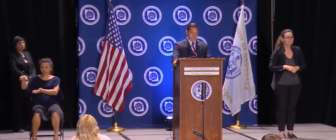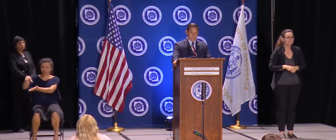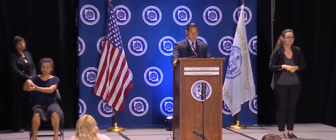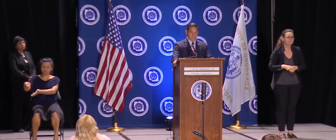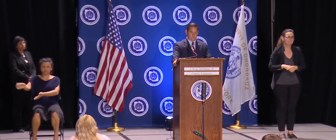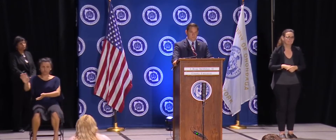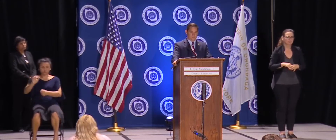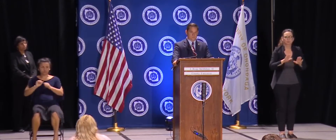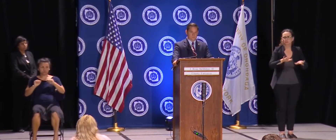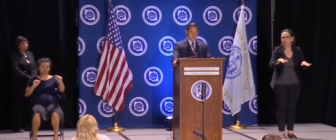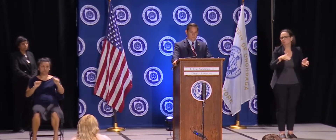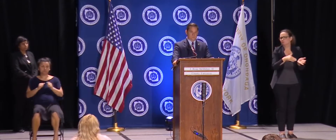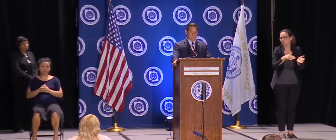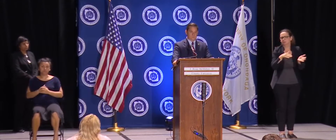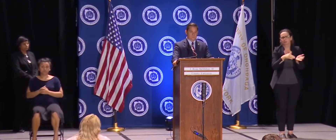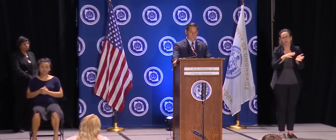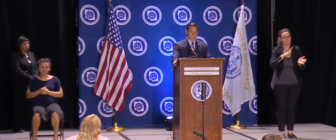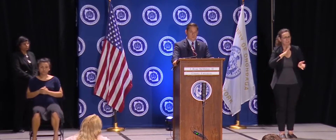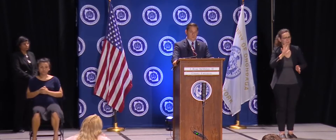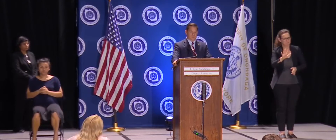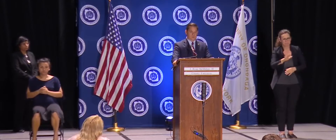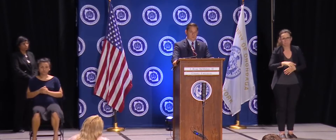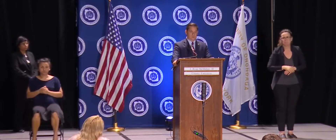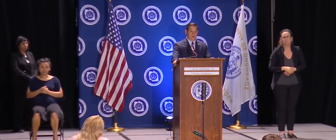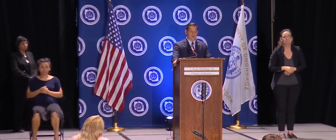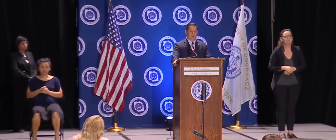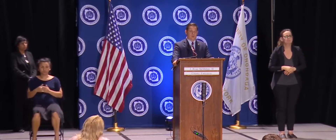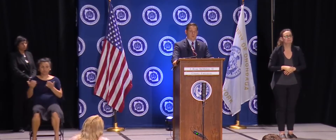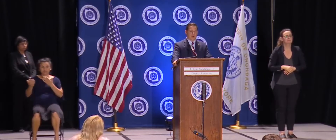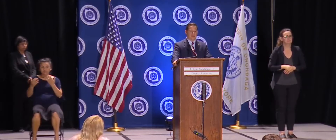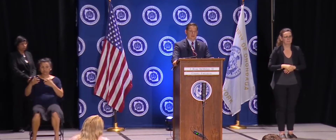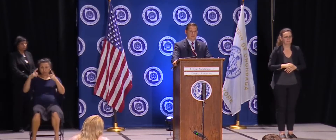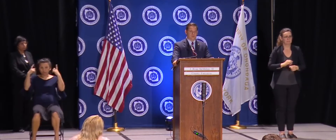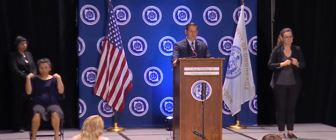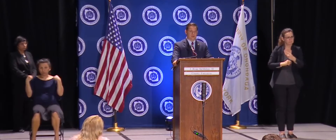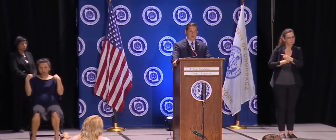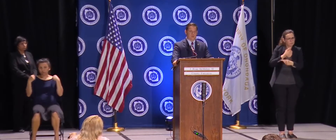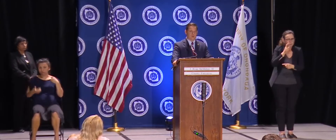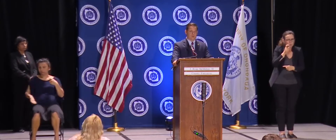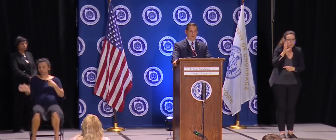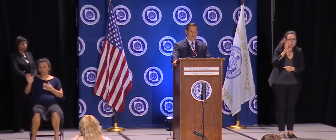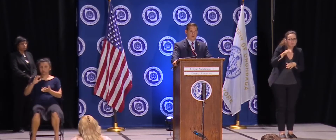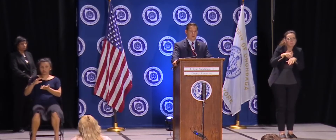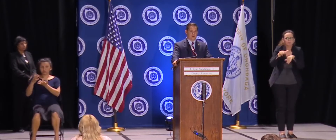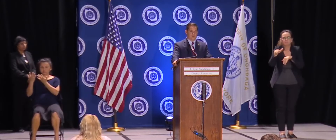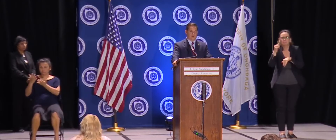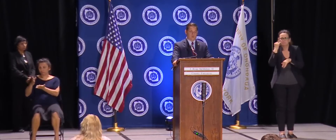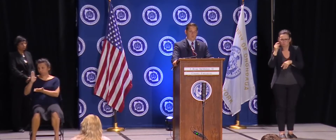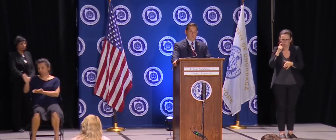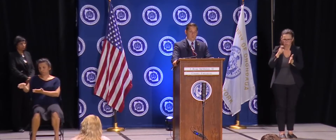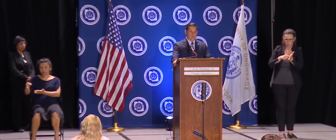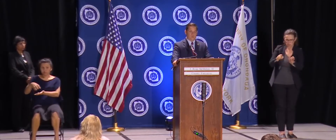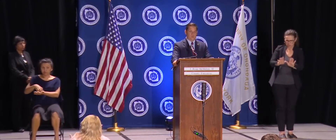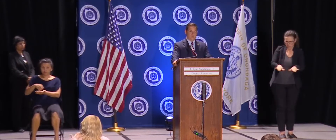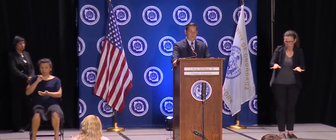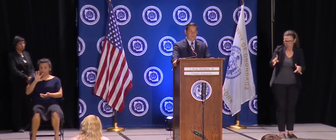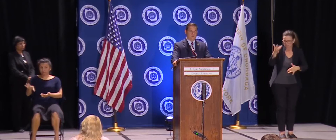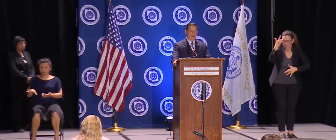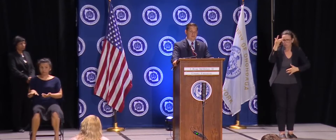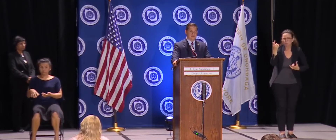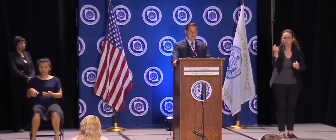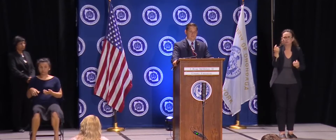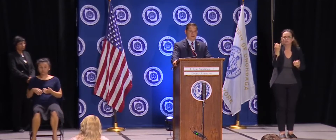school nurses refer them there? To, yeah, we would widely communicate where the